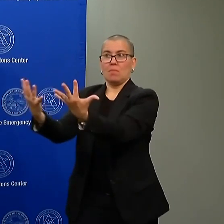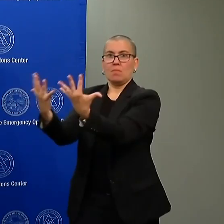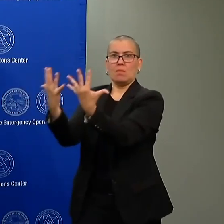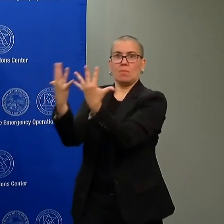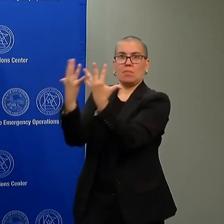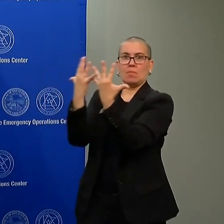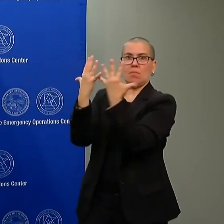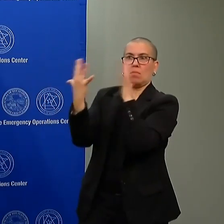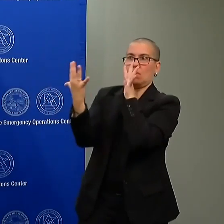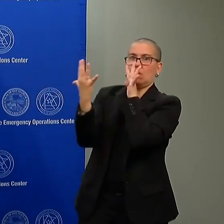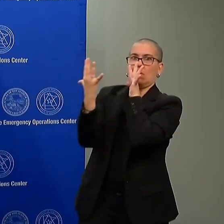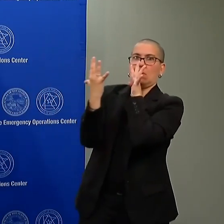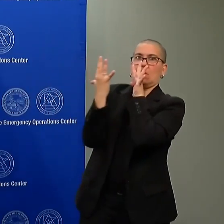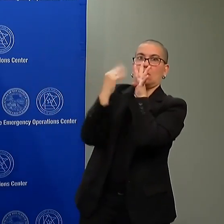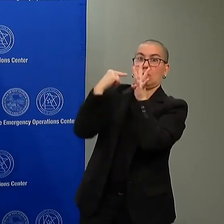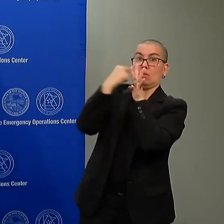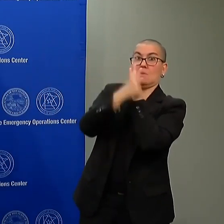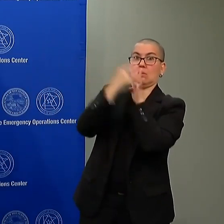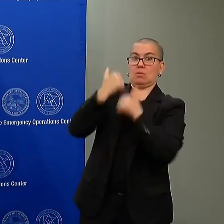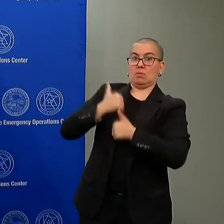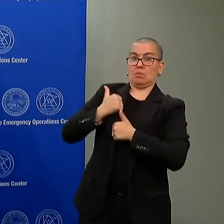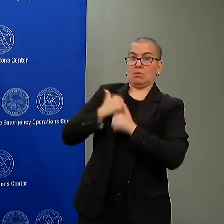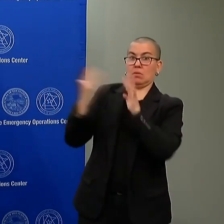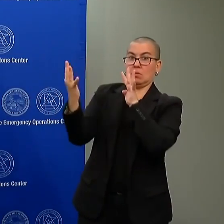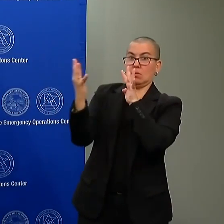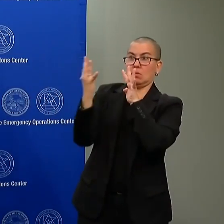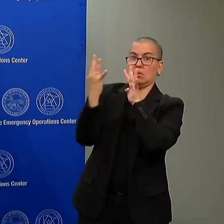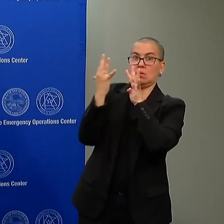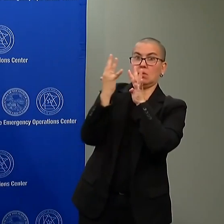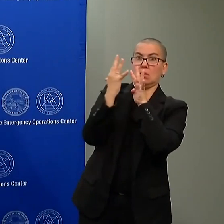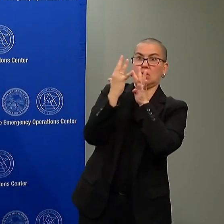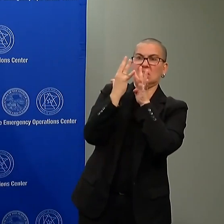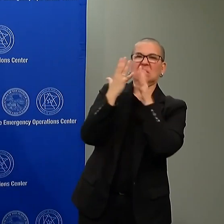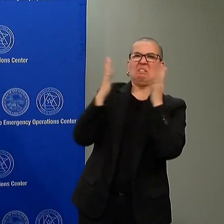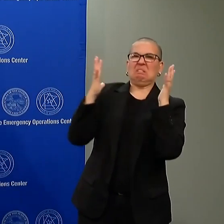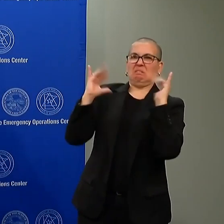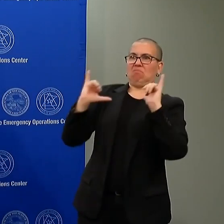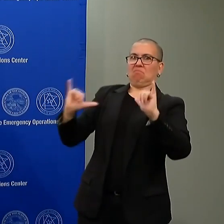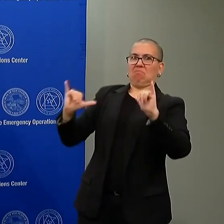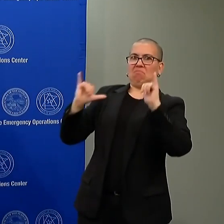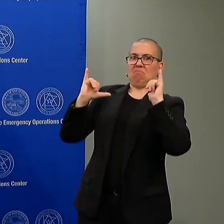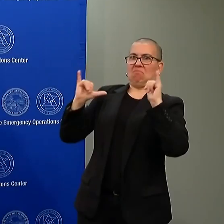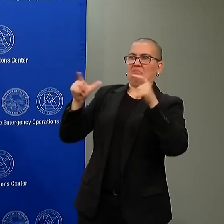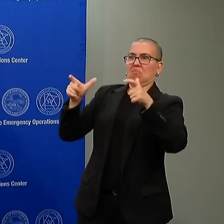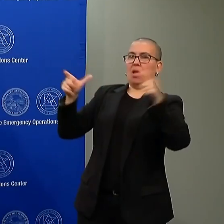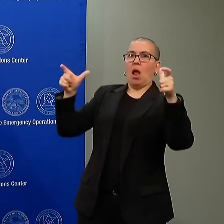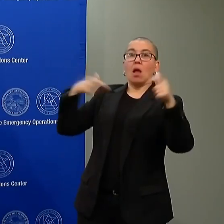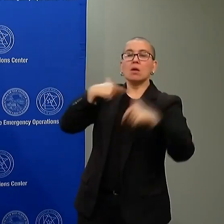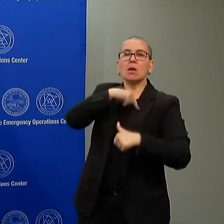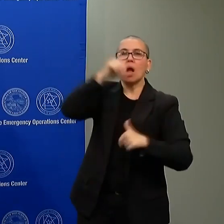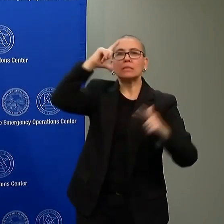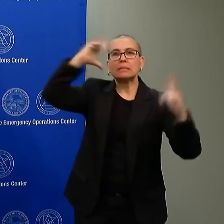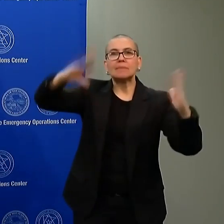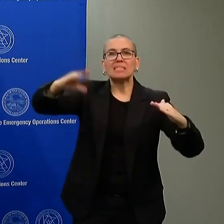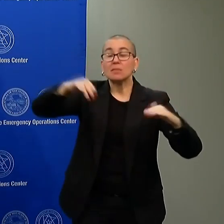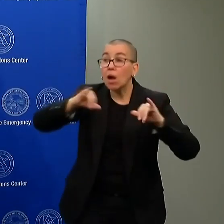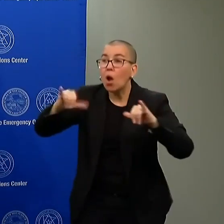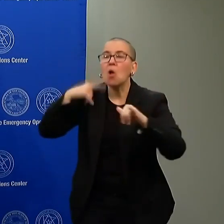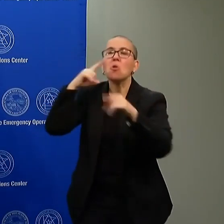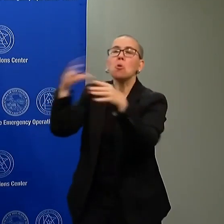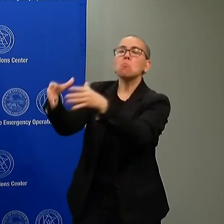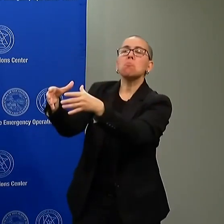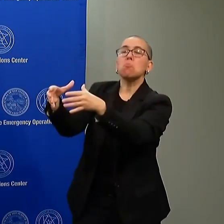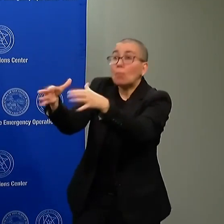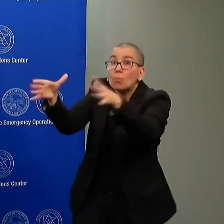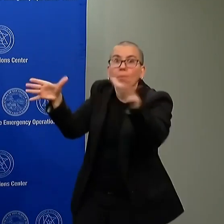strike going back in Minnesota history. So you're seeing the sheer numbers of where the protesters were at, and that is our job